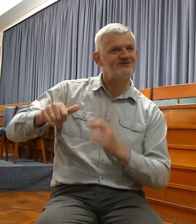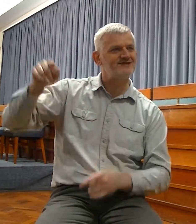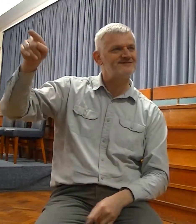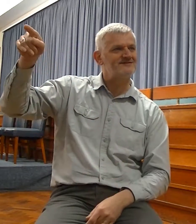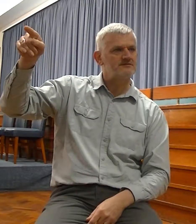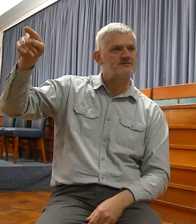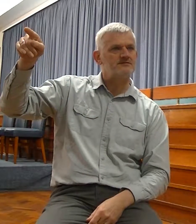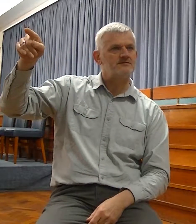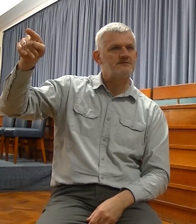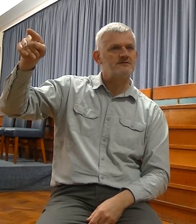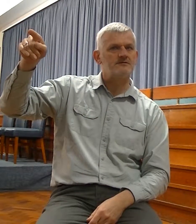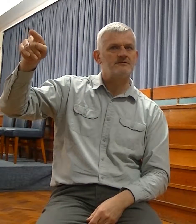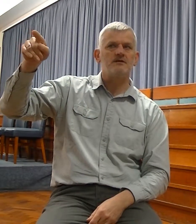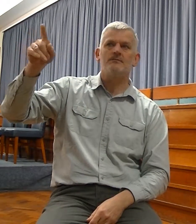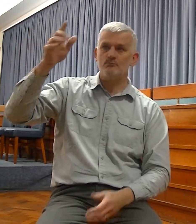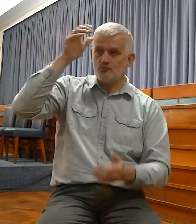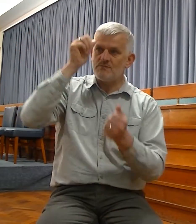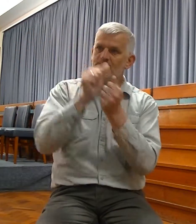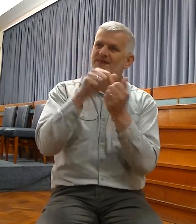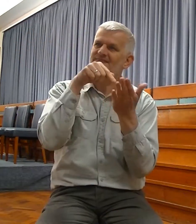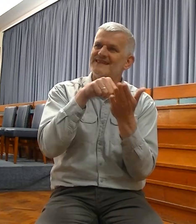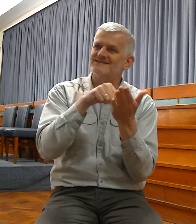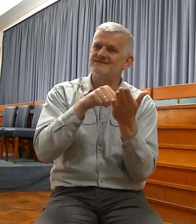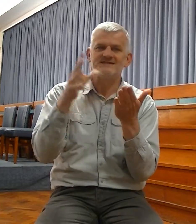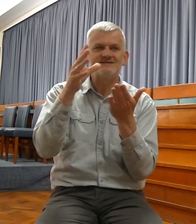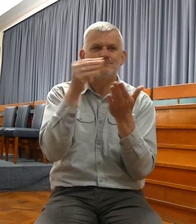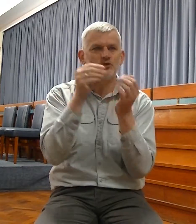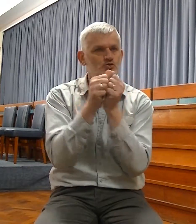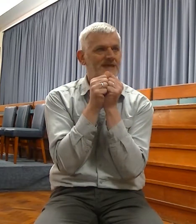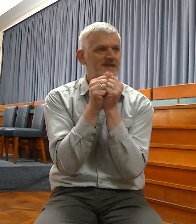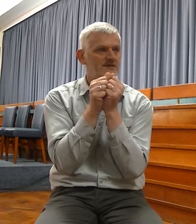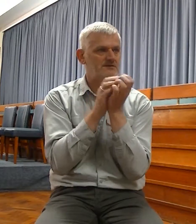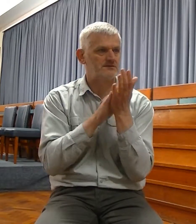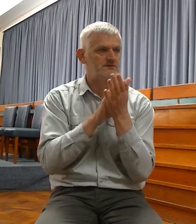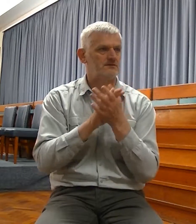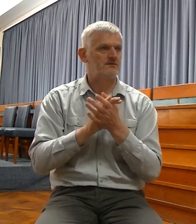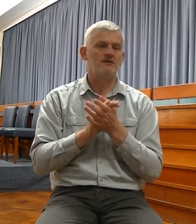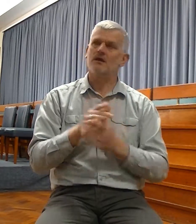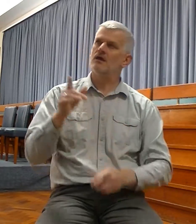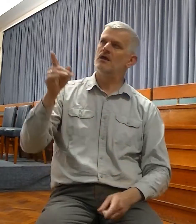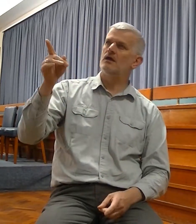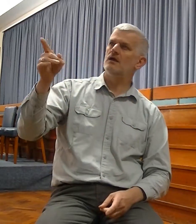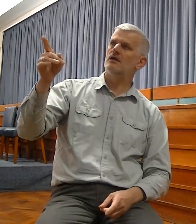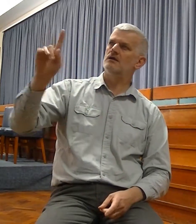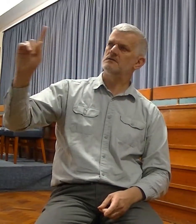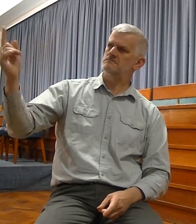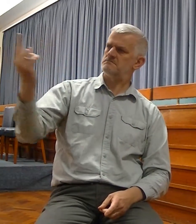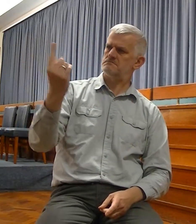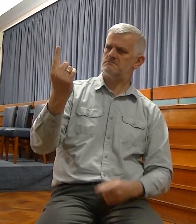do. A representative. Someone who stands in our place, who is our refuge from the